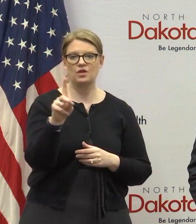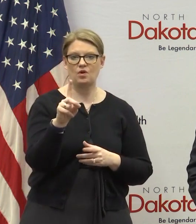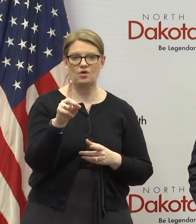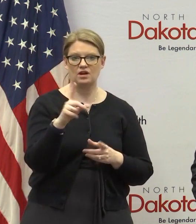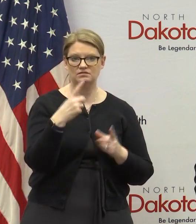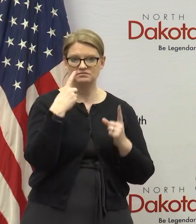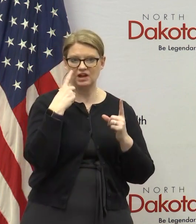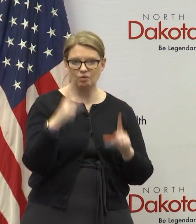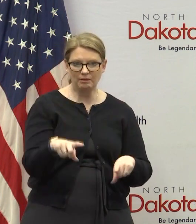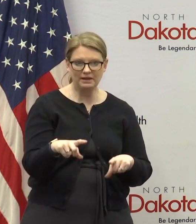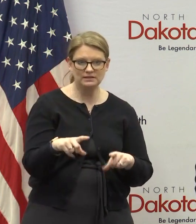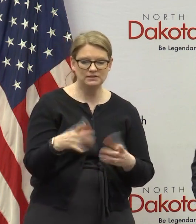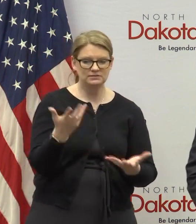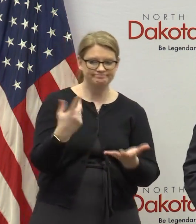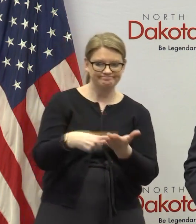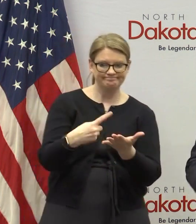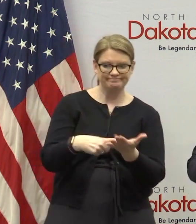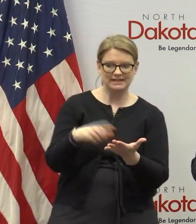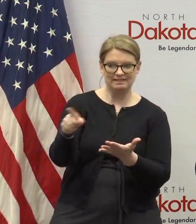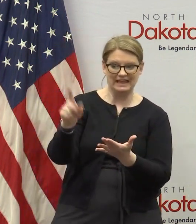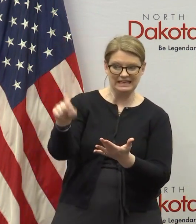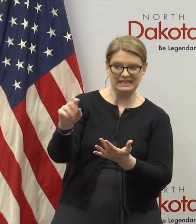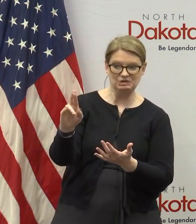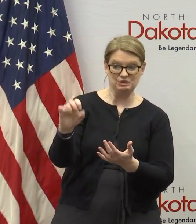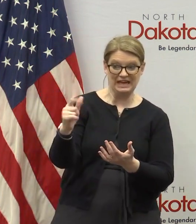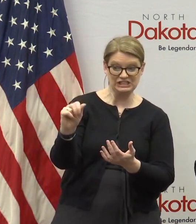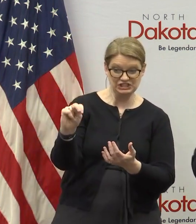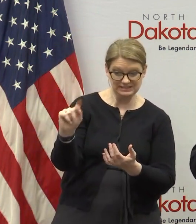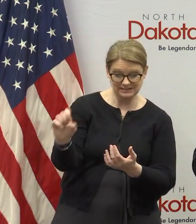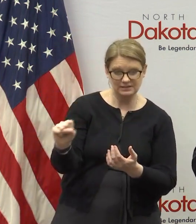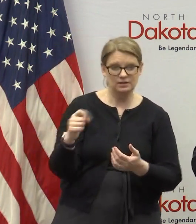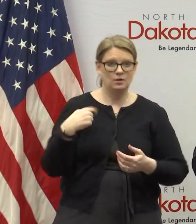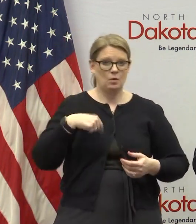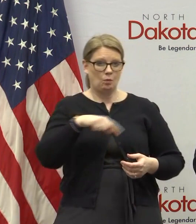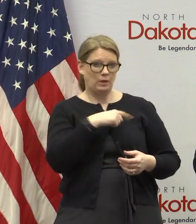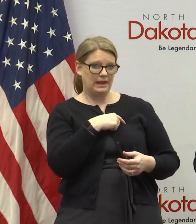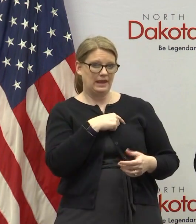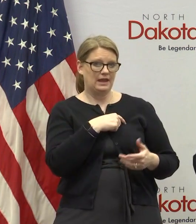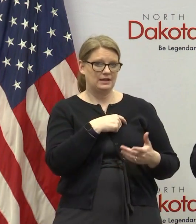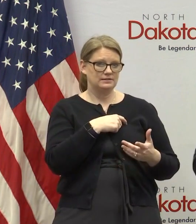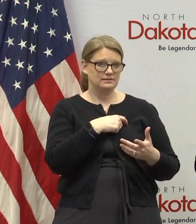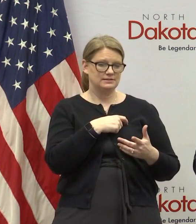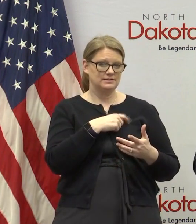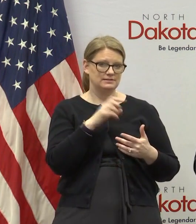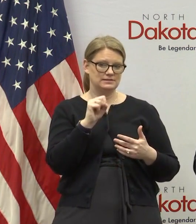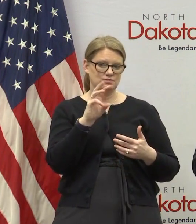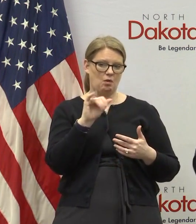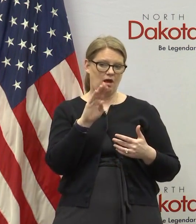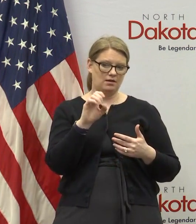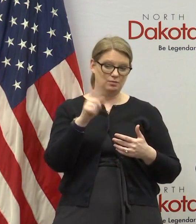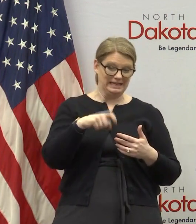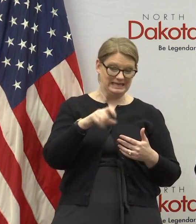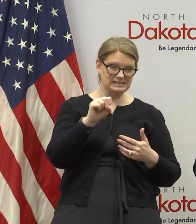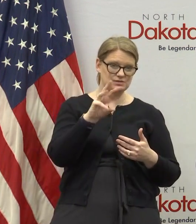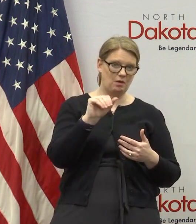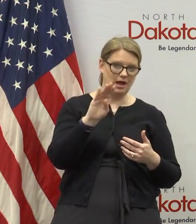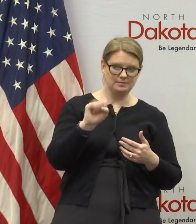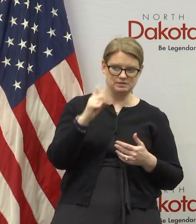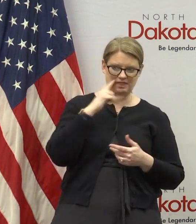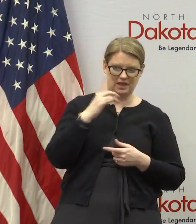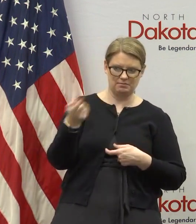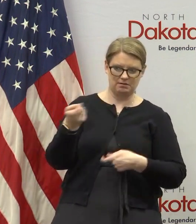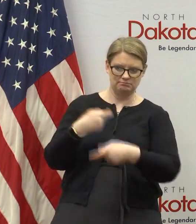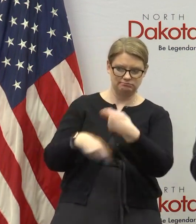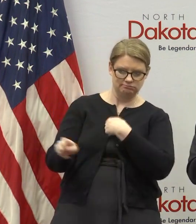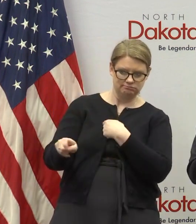uh we were talking about they were short of reagents uh we had some we had uh we were short of swabs we thought about swapping